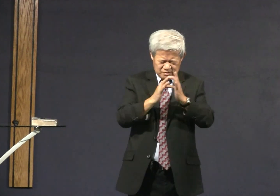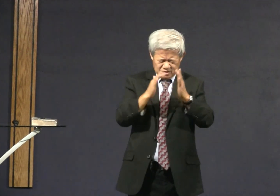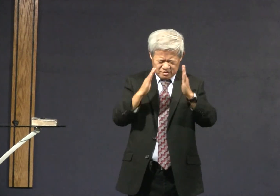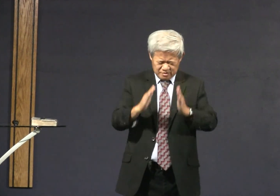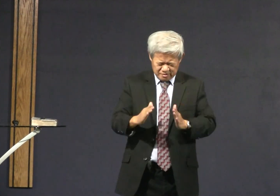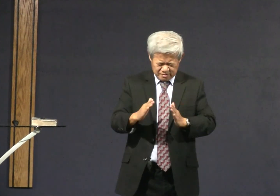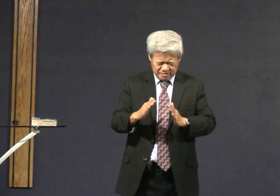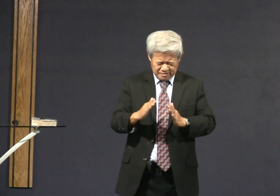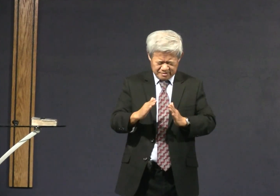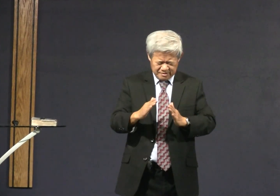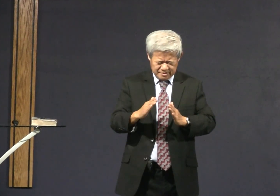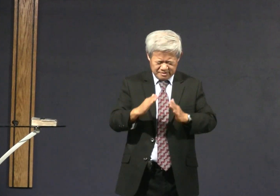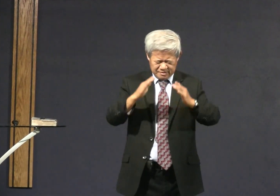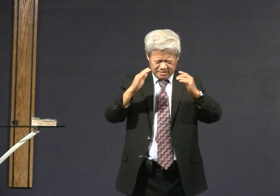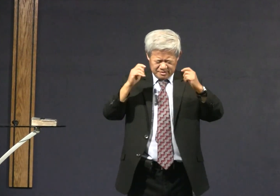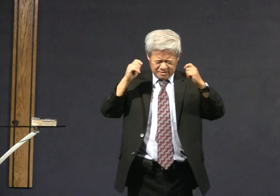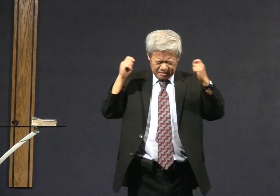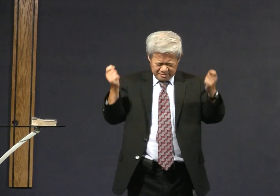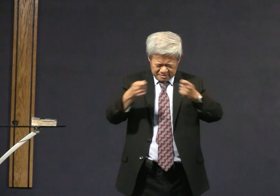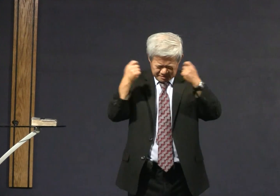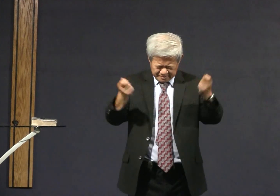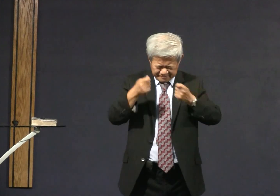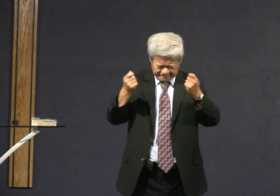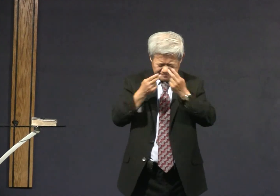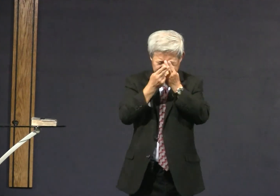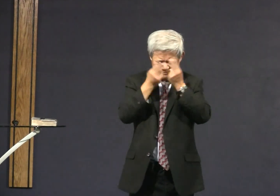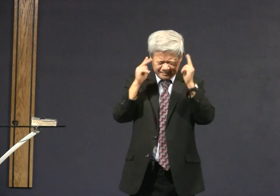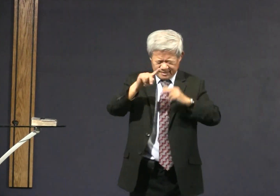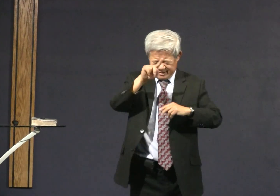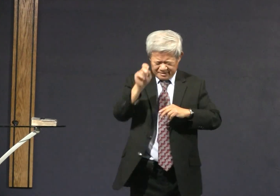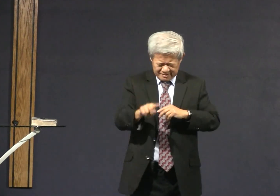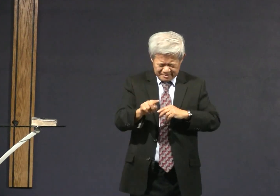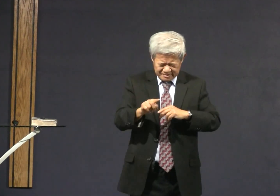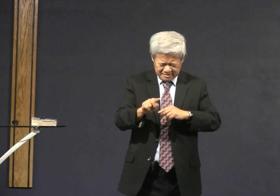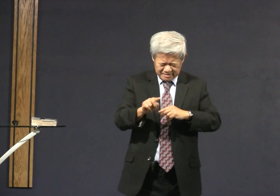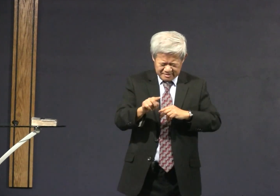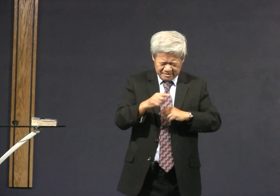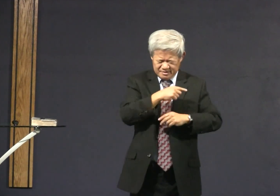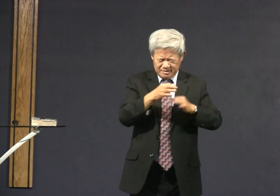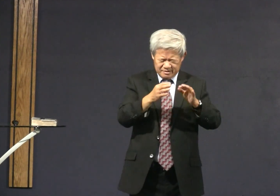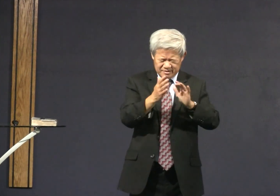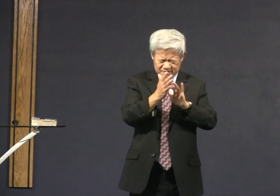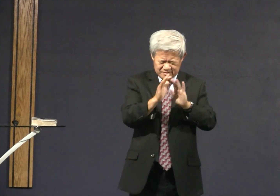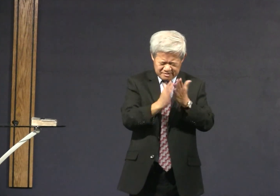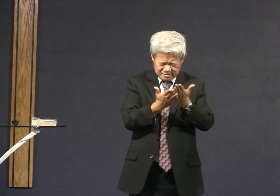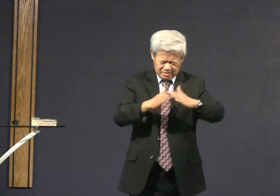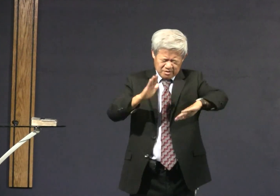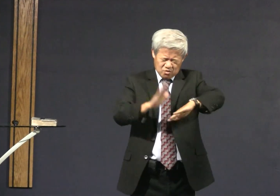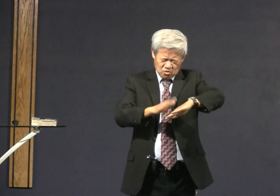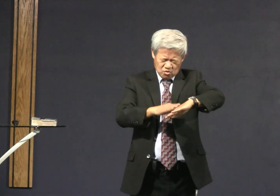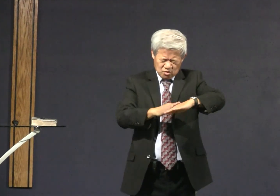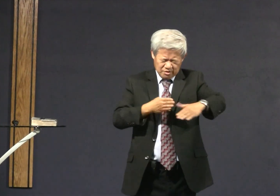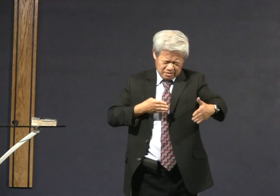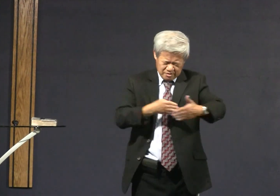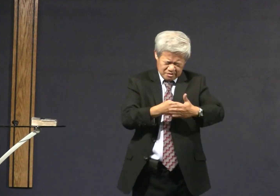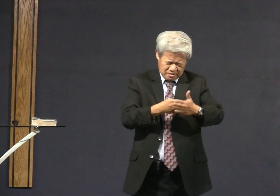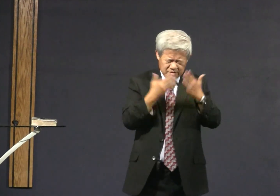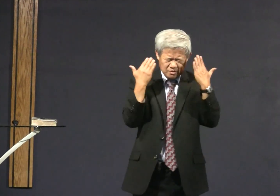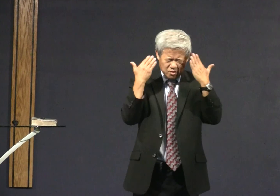the title of my sermon is Christians celebrate Halloween. The Bible warns